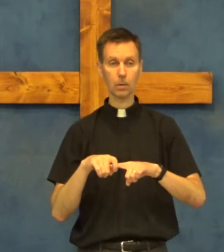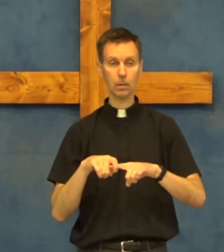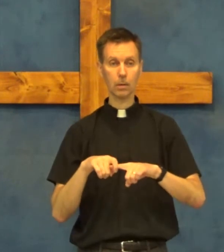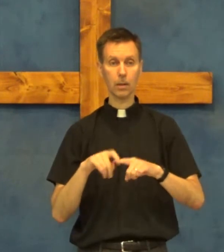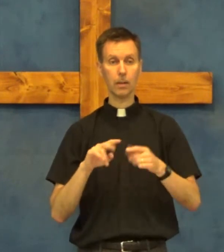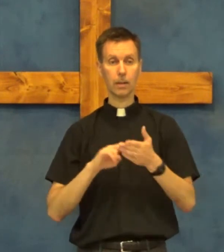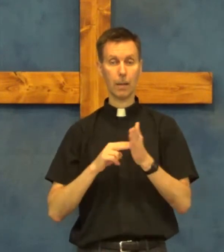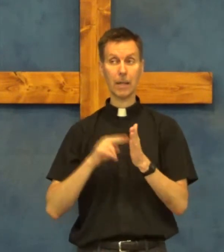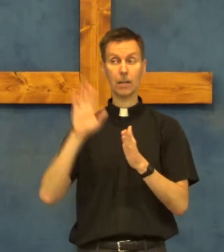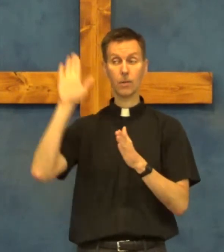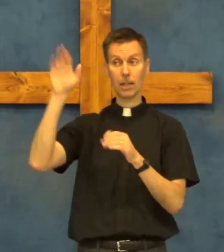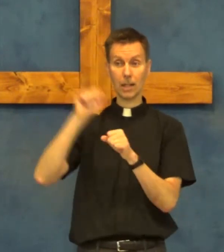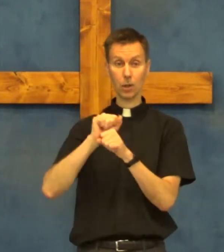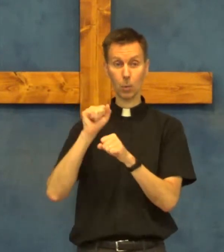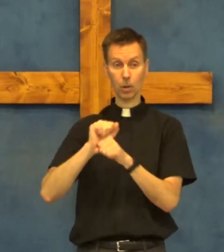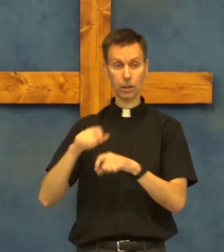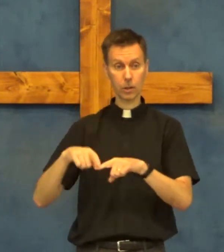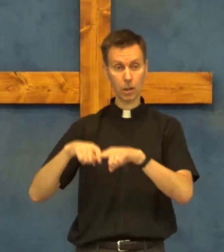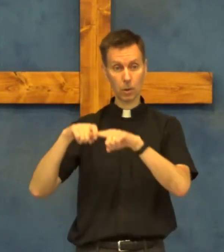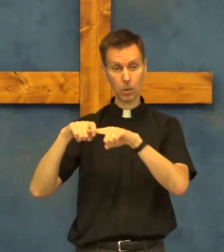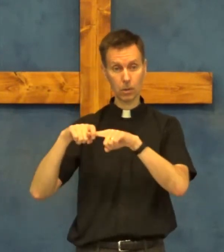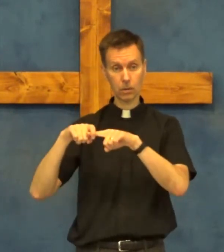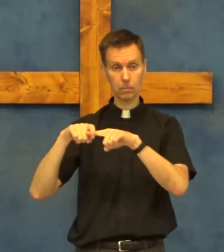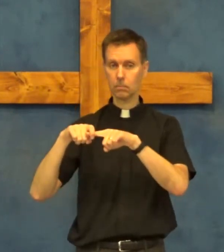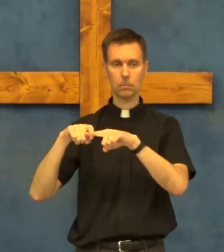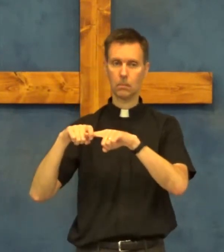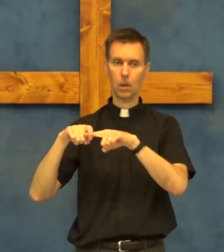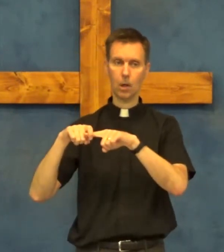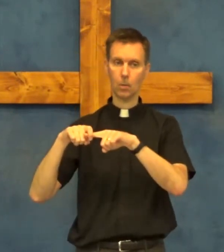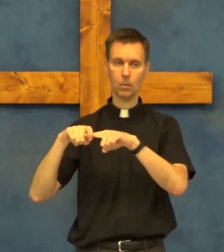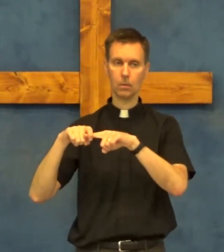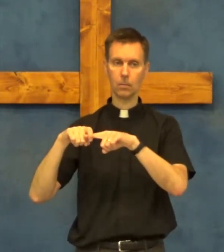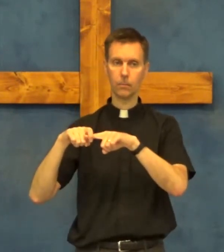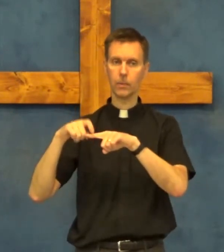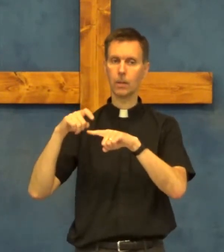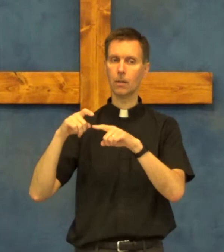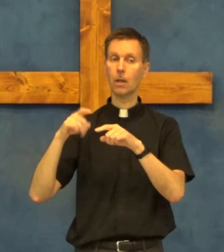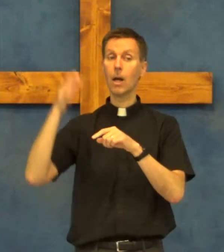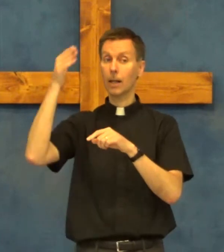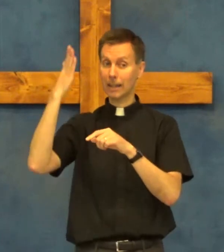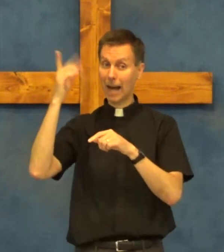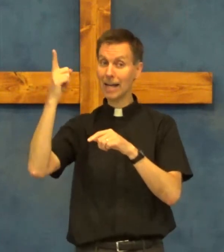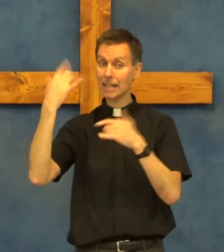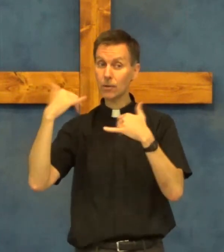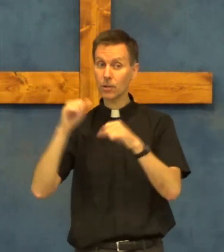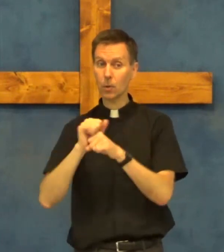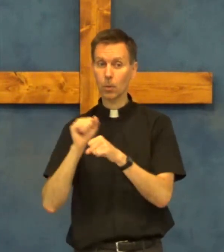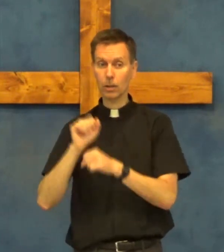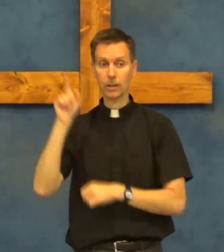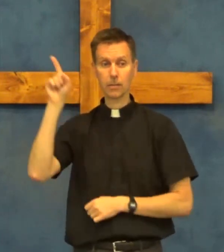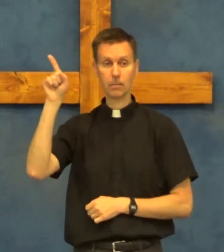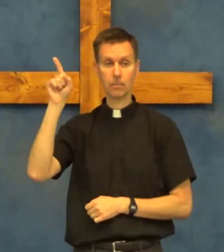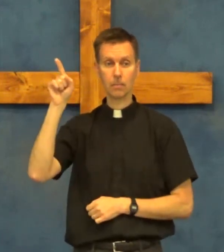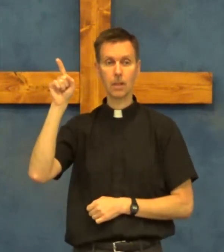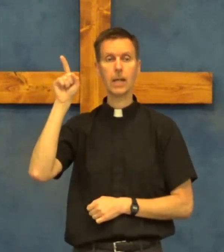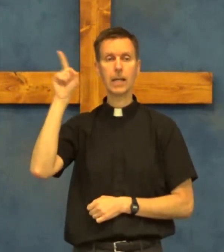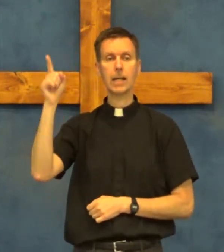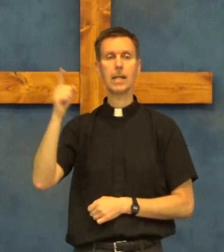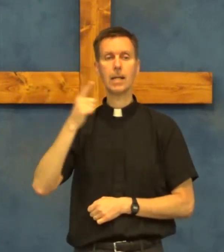that means his work is on hold no God is still working he